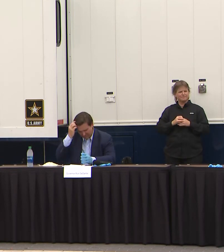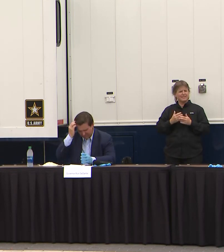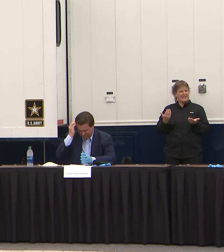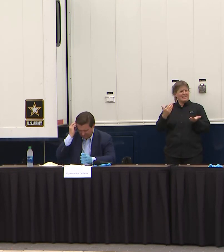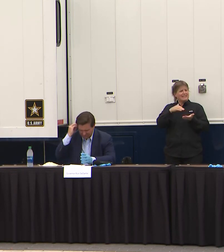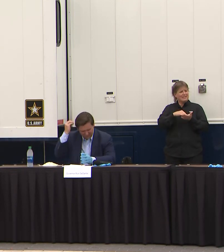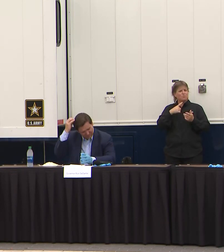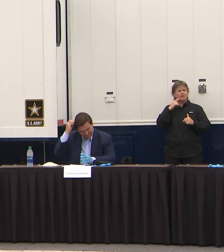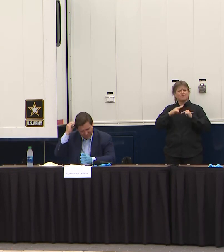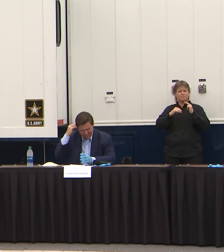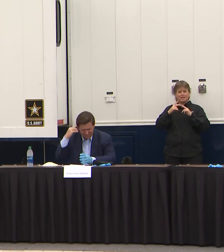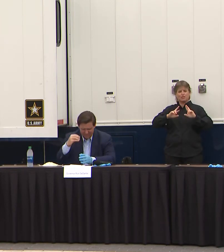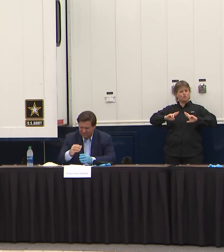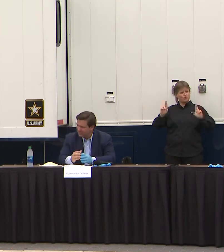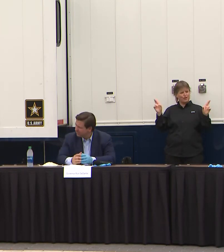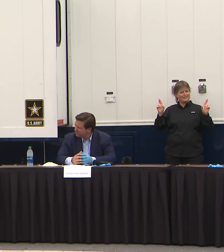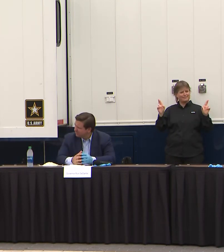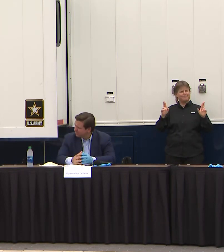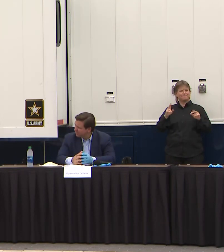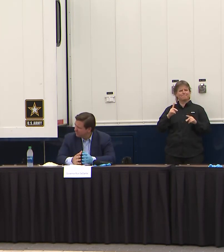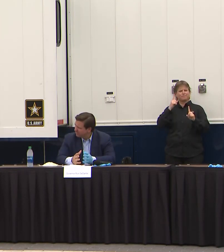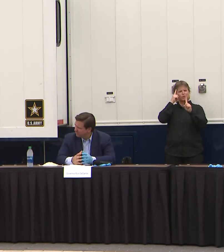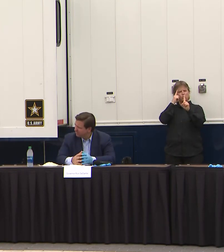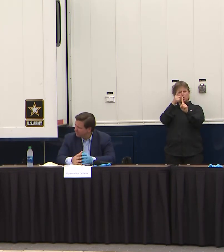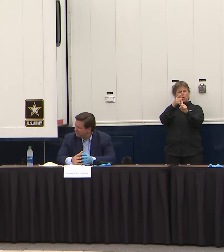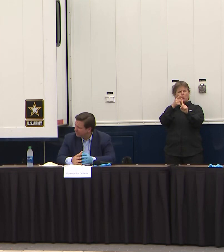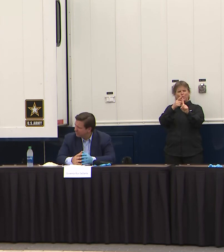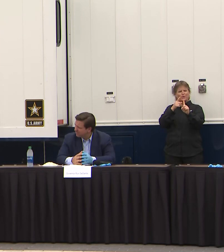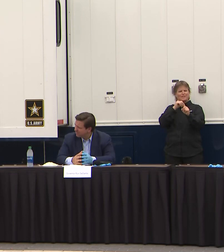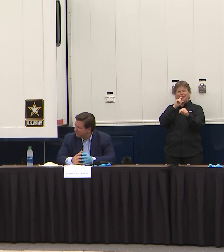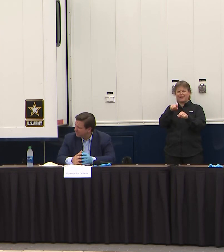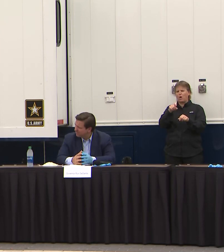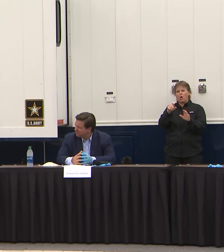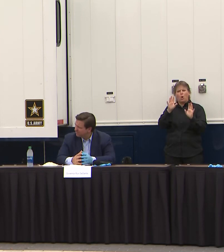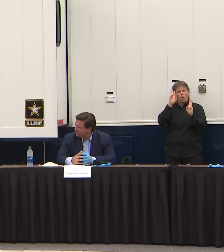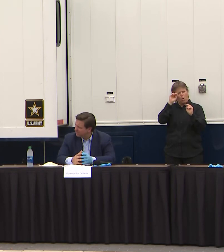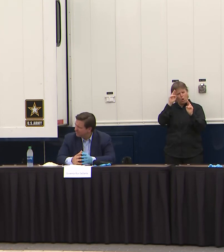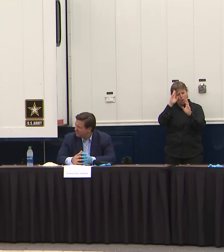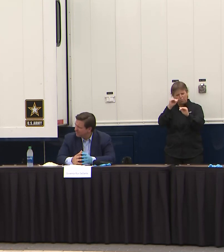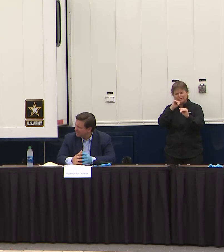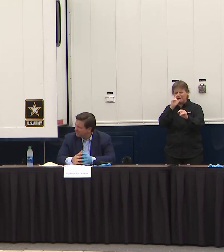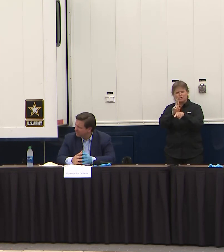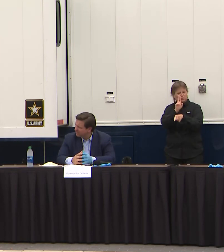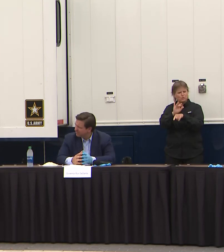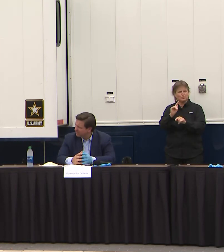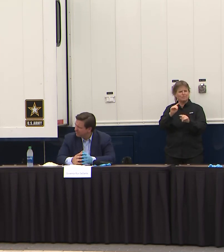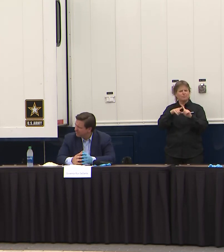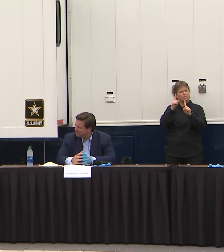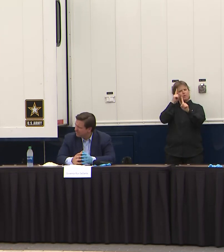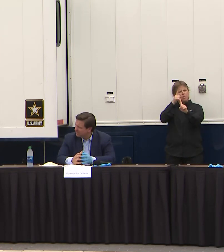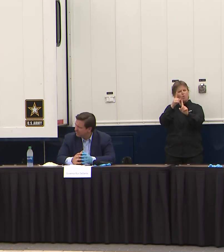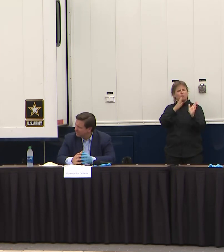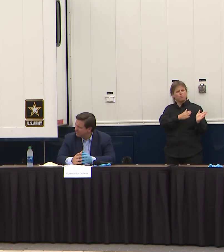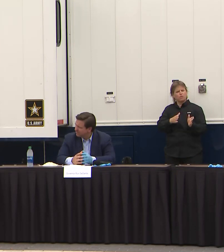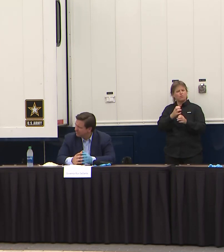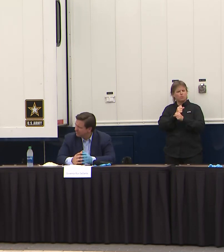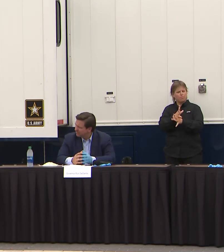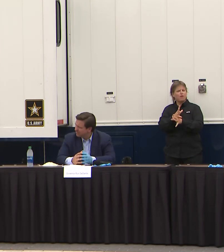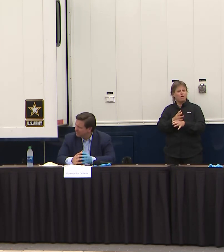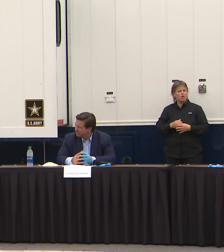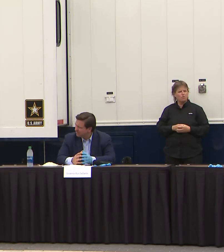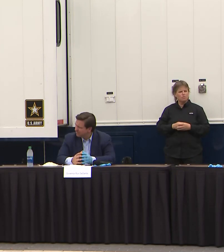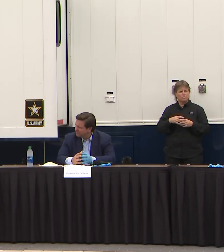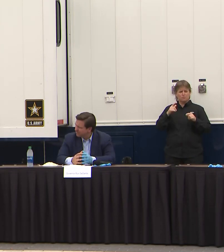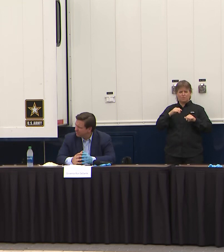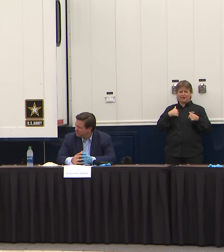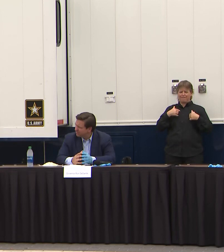have to prepare for the worst we don't know there's a surge supposedly it's coming the good news is as the governor said we have plenty of capacity